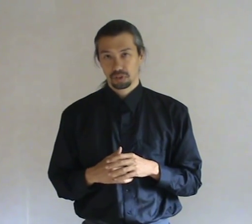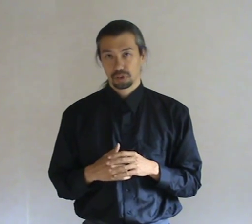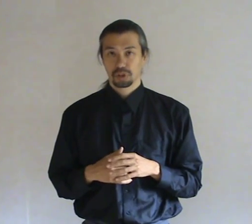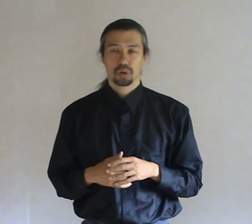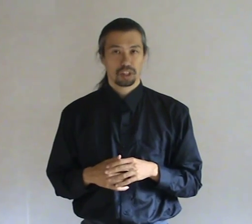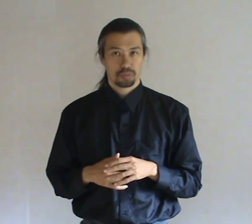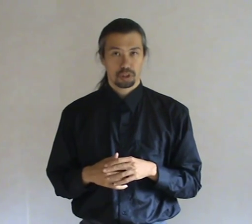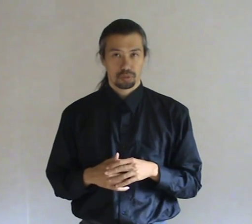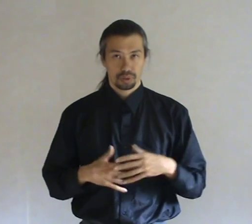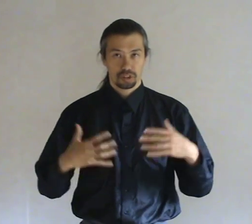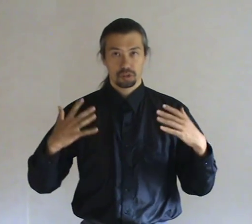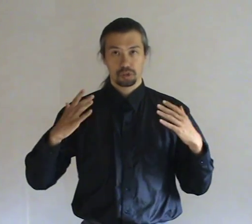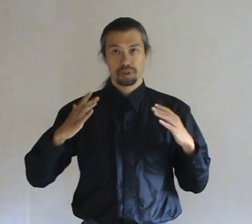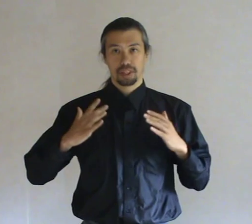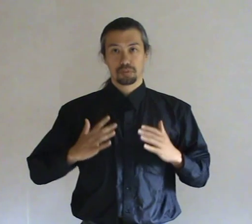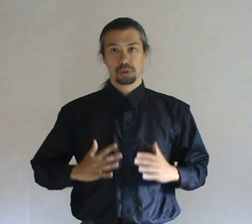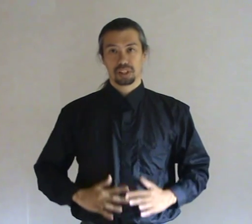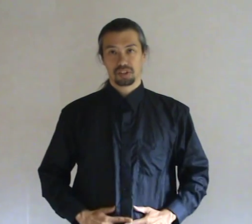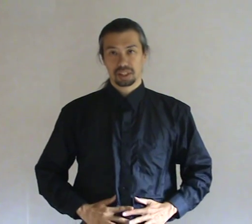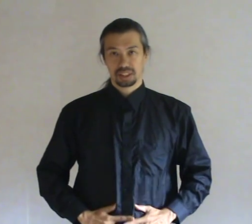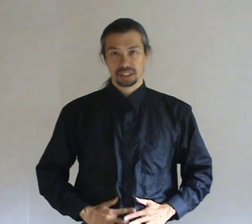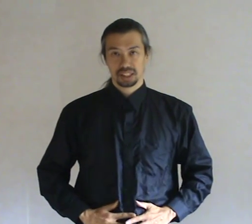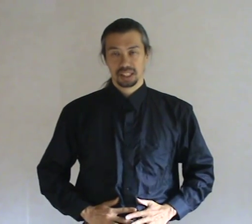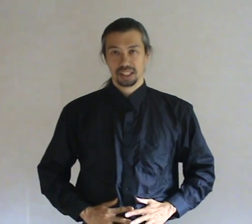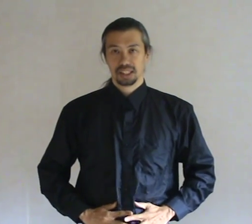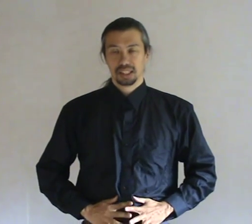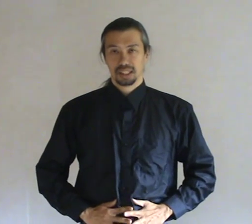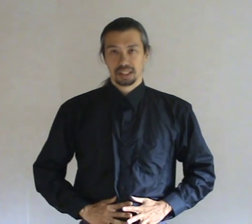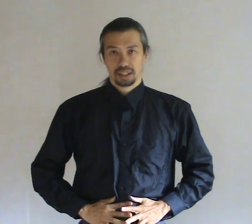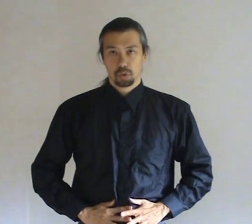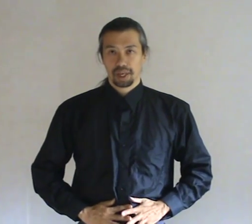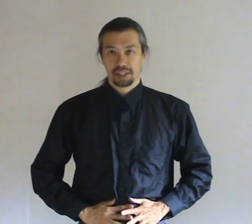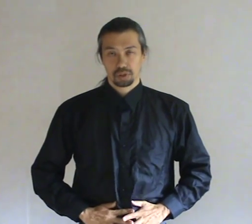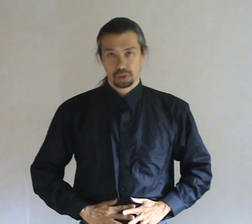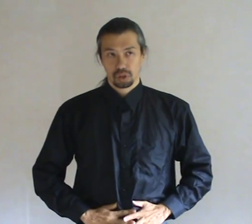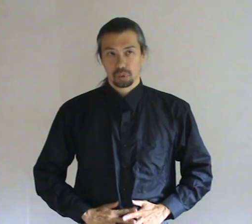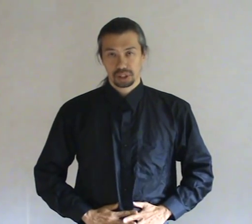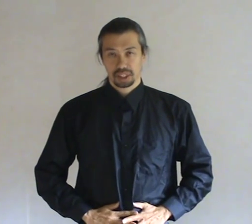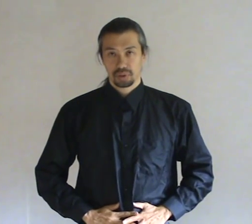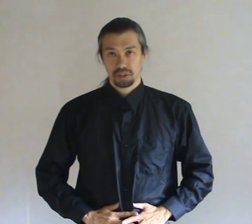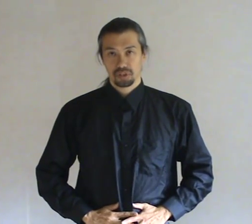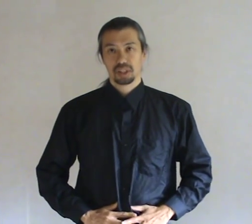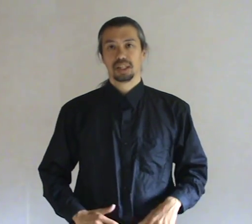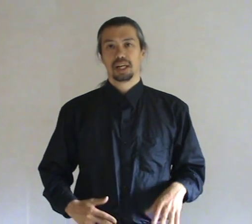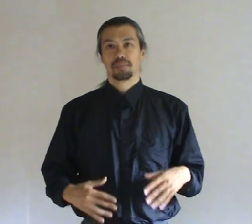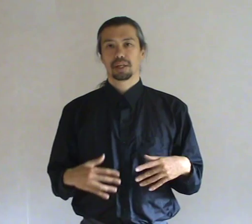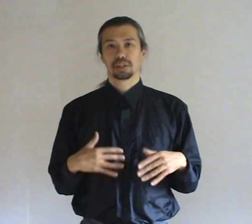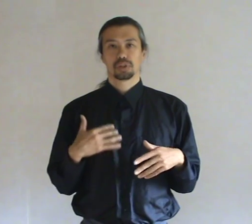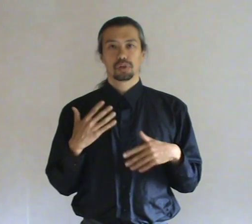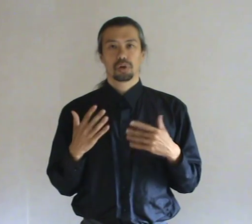securely as possible. This usually means putting these energies away. your own lower chakras. And making sure your